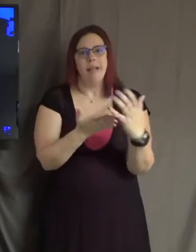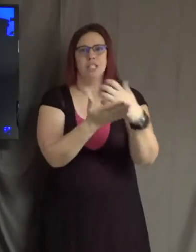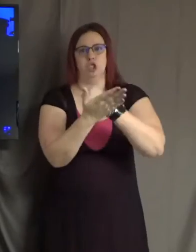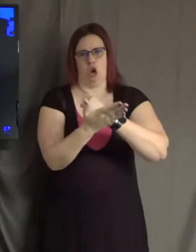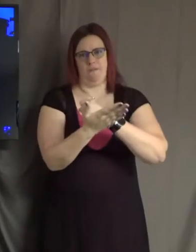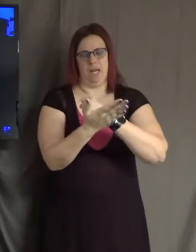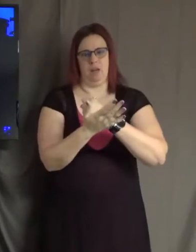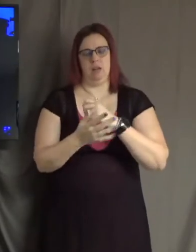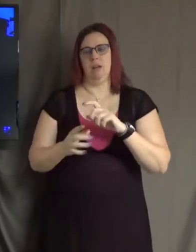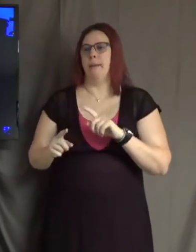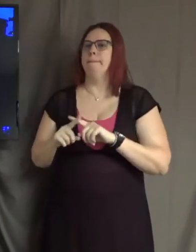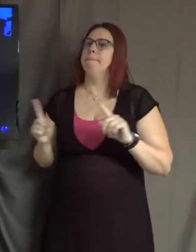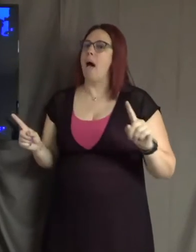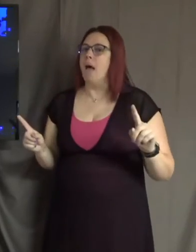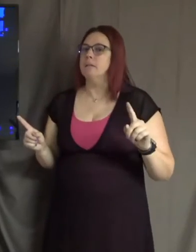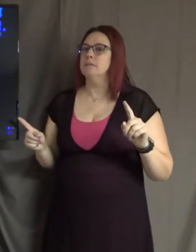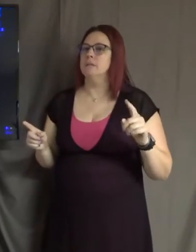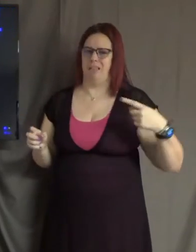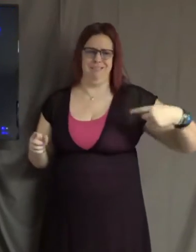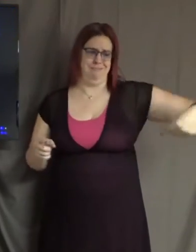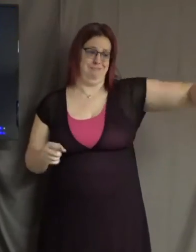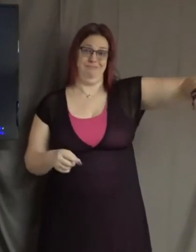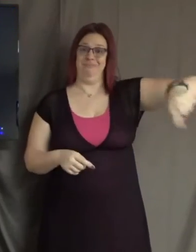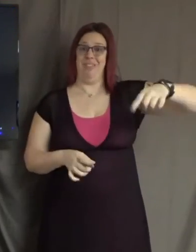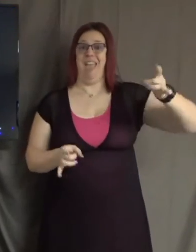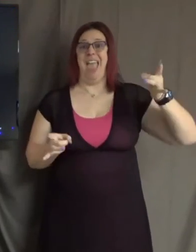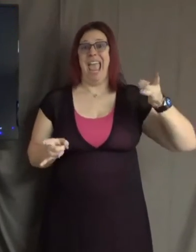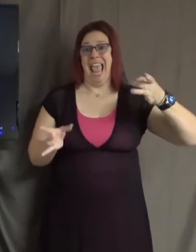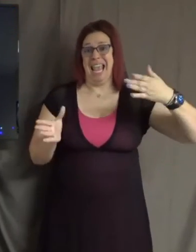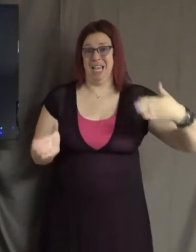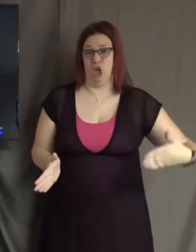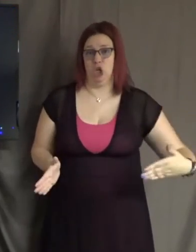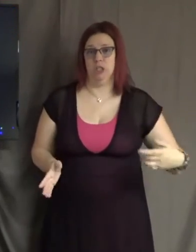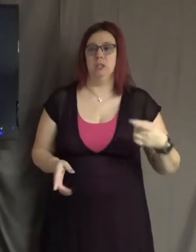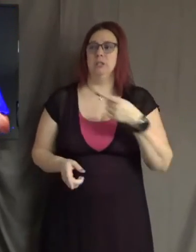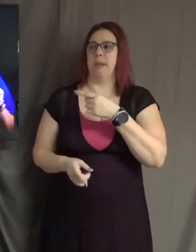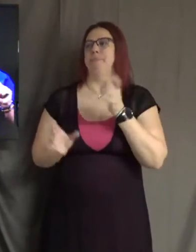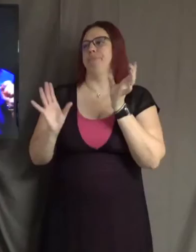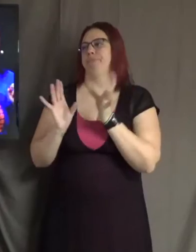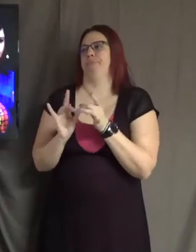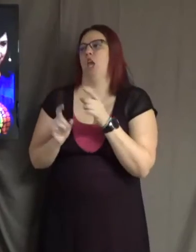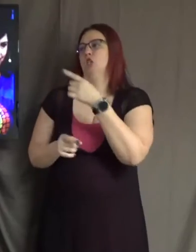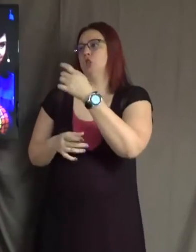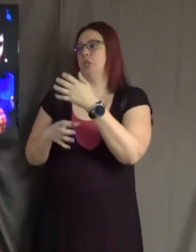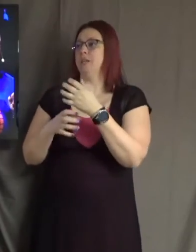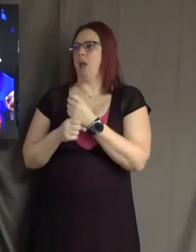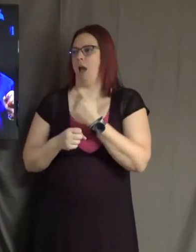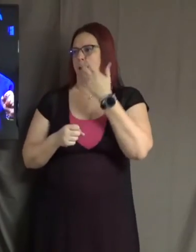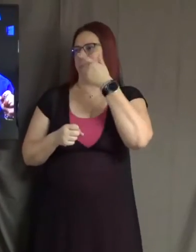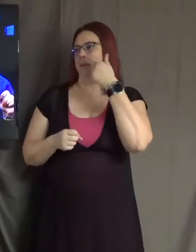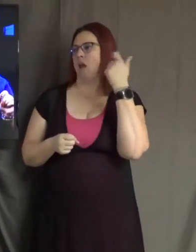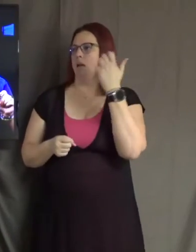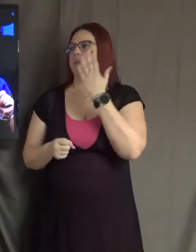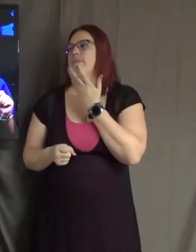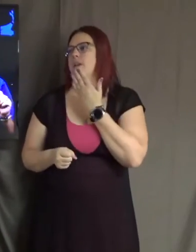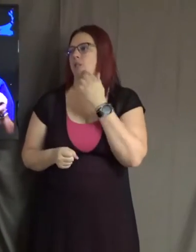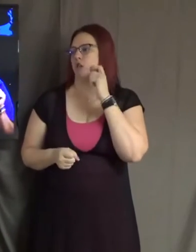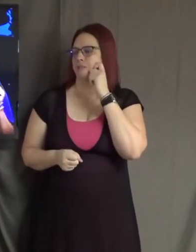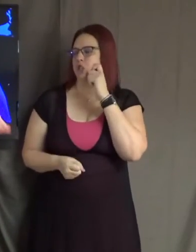the haters had to say things like, she just got this role because of the color of her skin. Because Walgreens